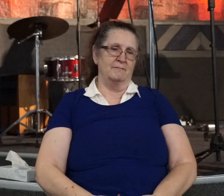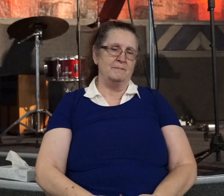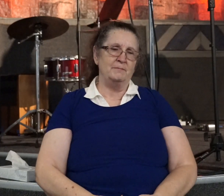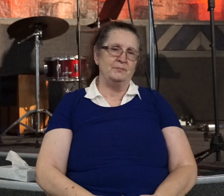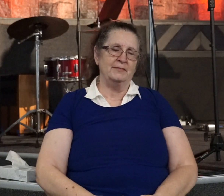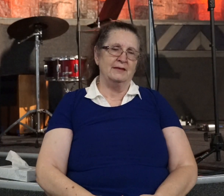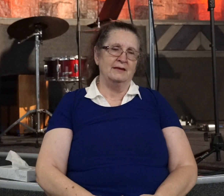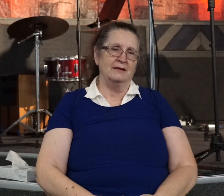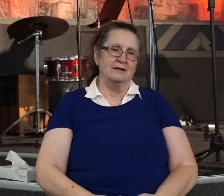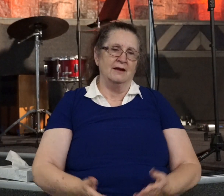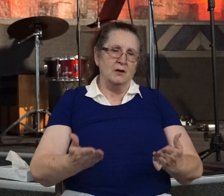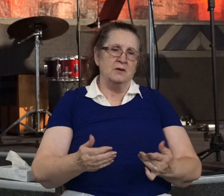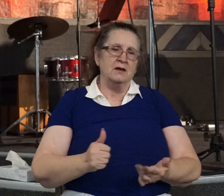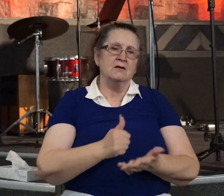I'm here to help you right now.